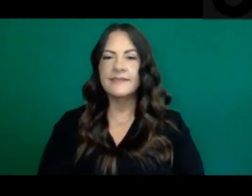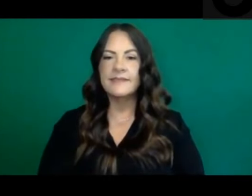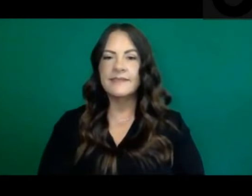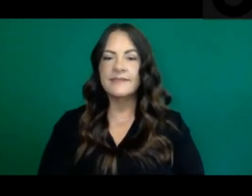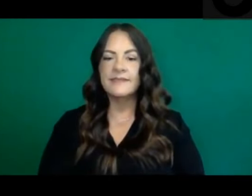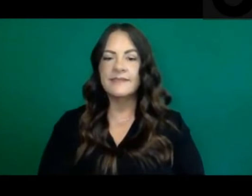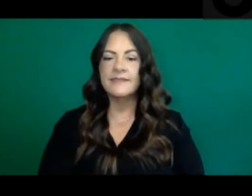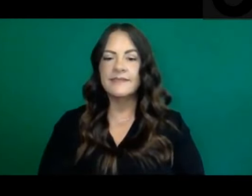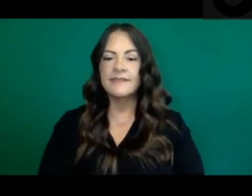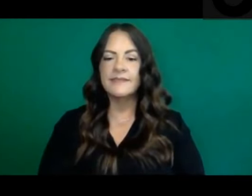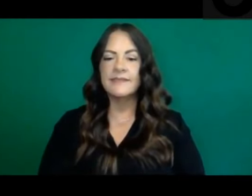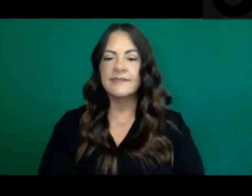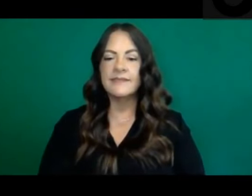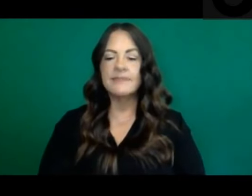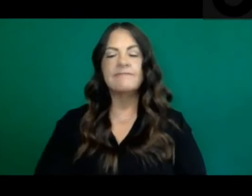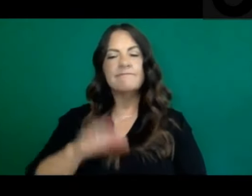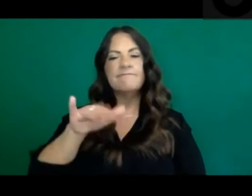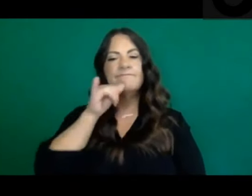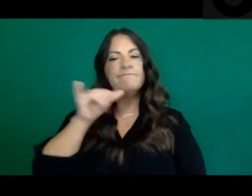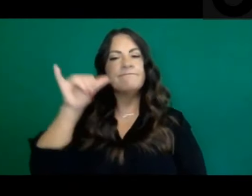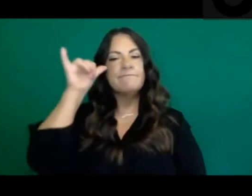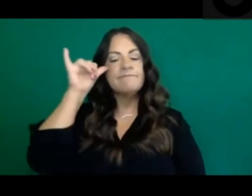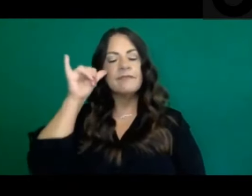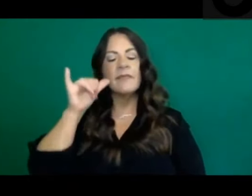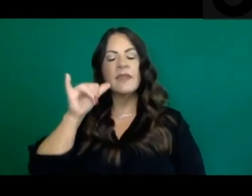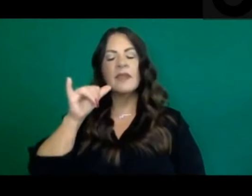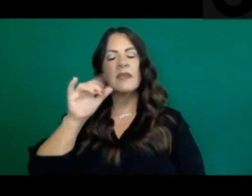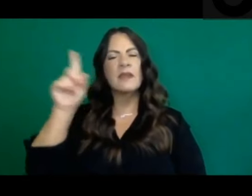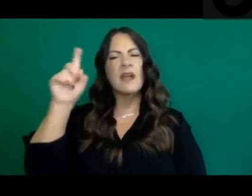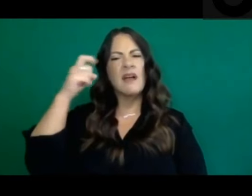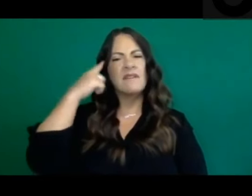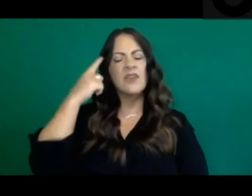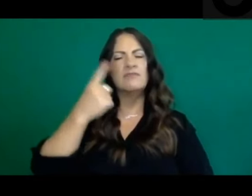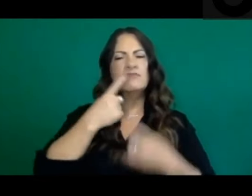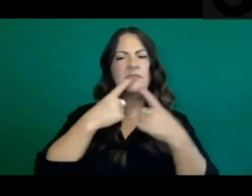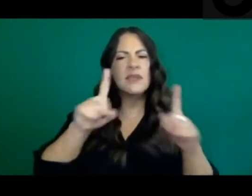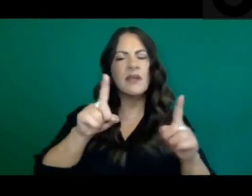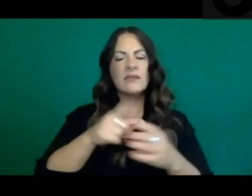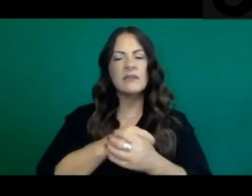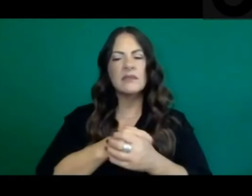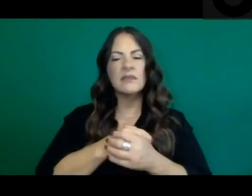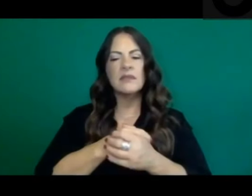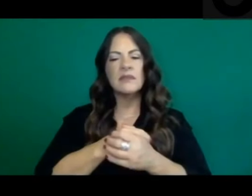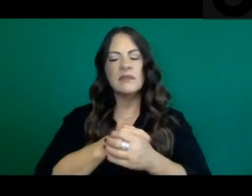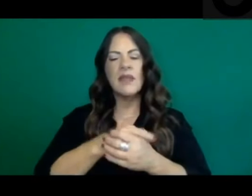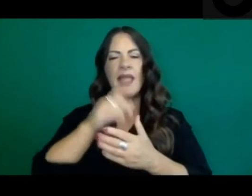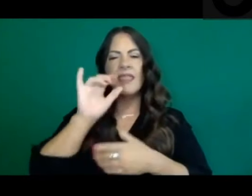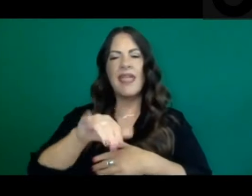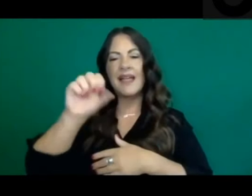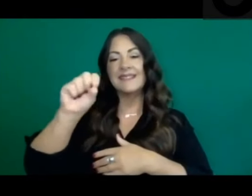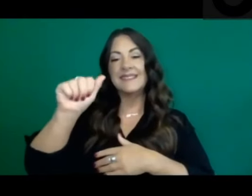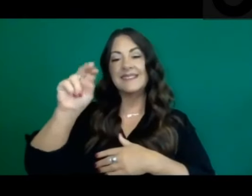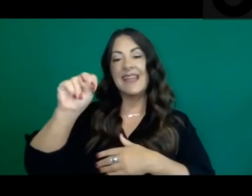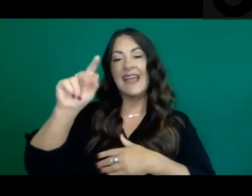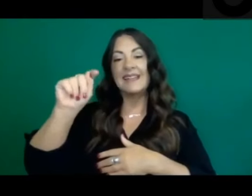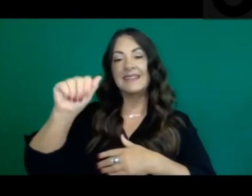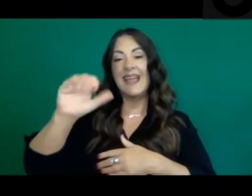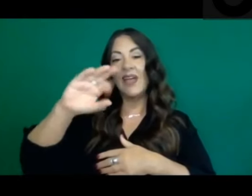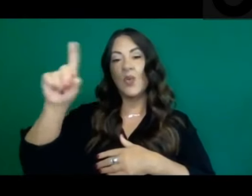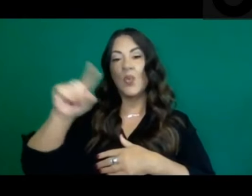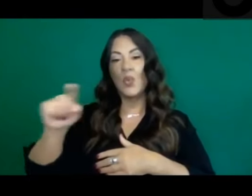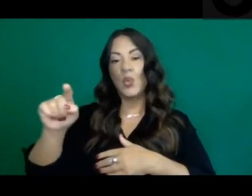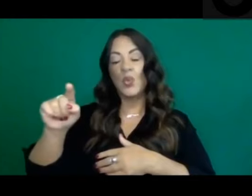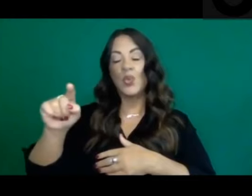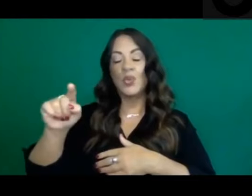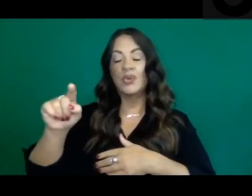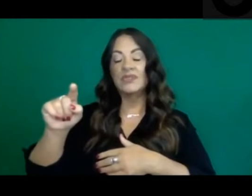Hi. Yesterday, the administration announced that Santa Cruz came off the monitoring list, and it looks like San Diego